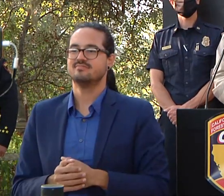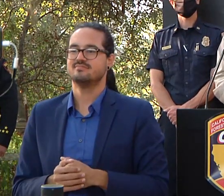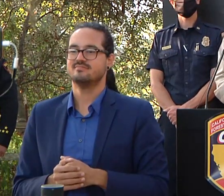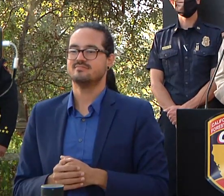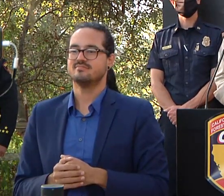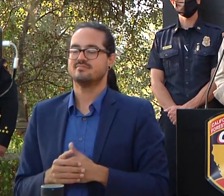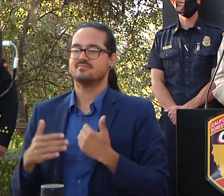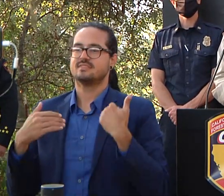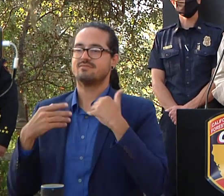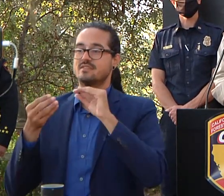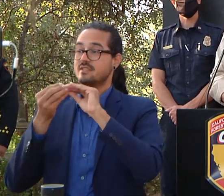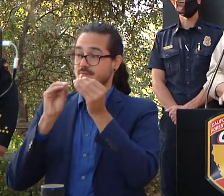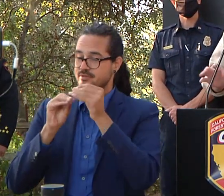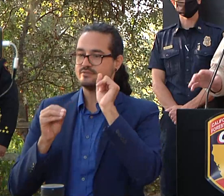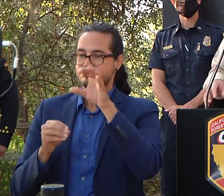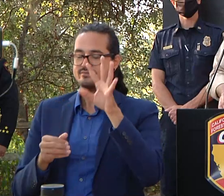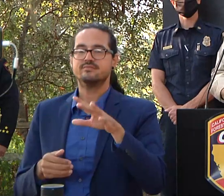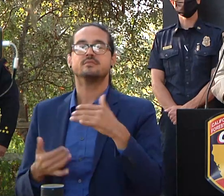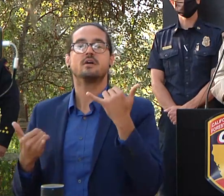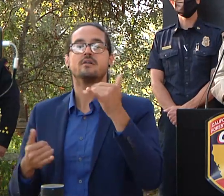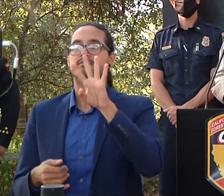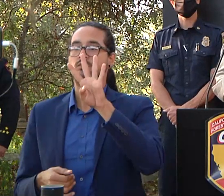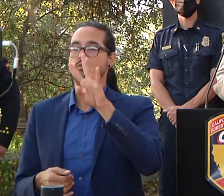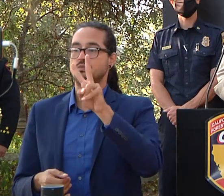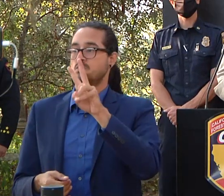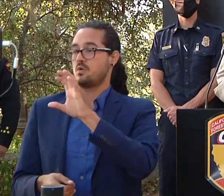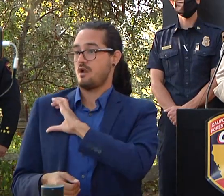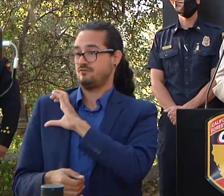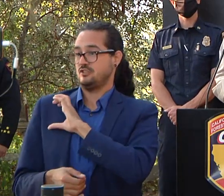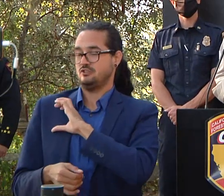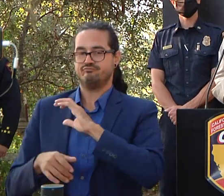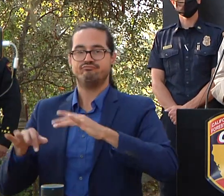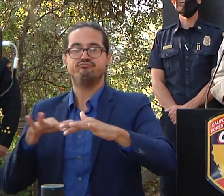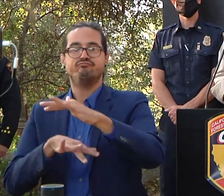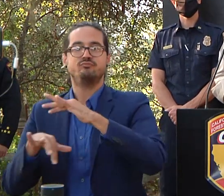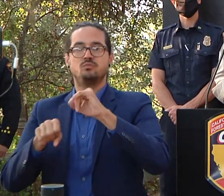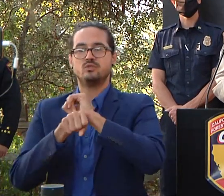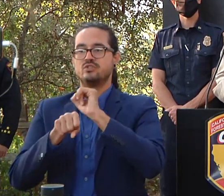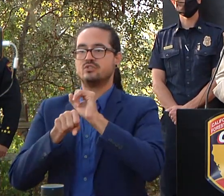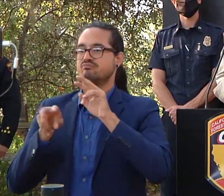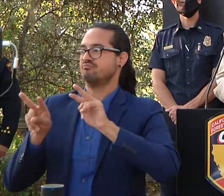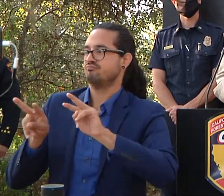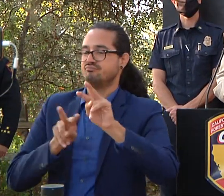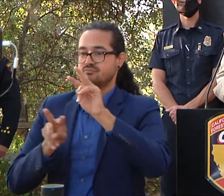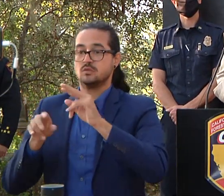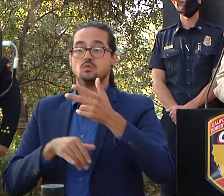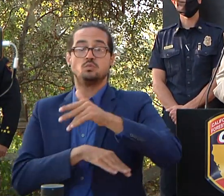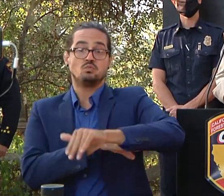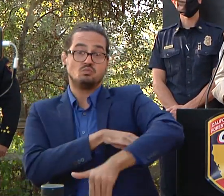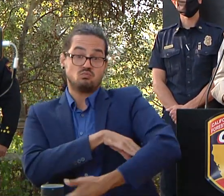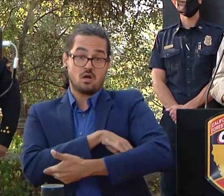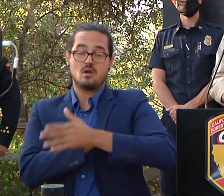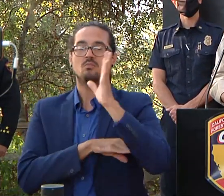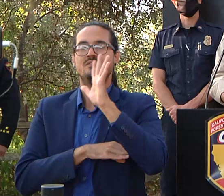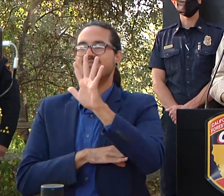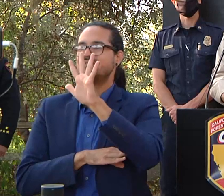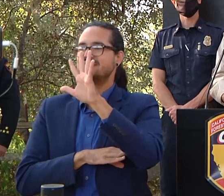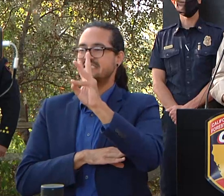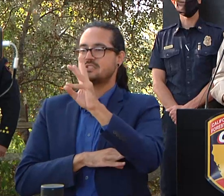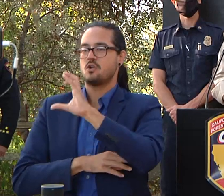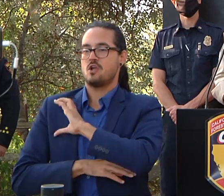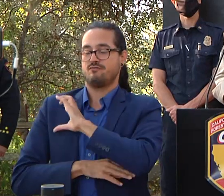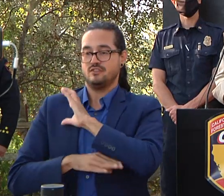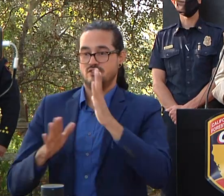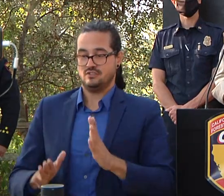officers and deputies working this uh working the uh the evacuated area tonight we're going to have 56 18 from our county 18 i'm sorry